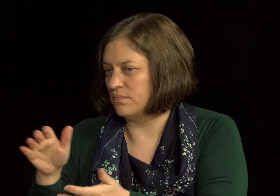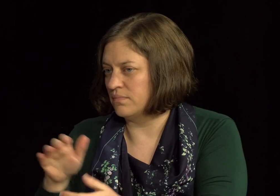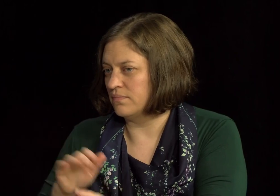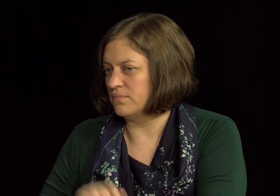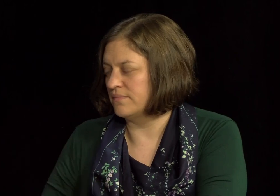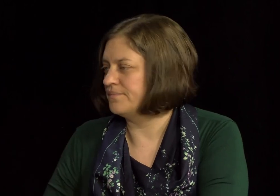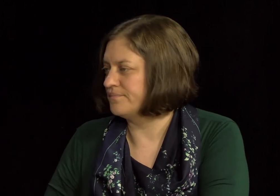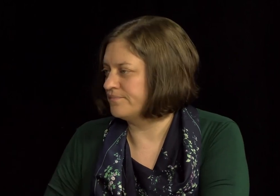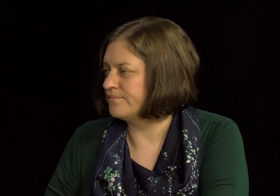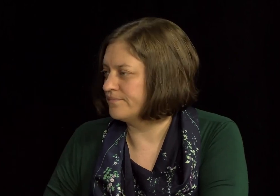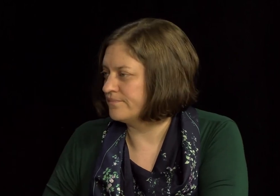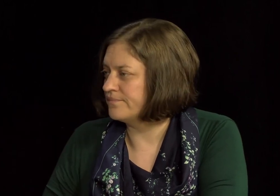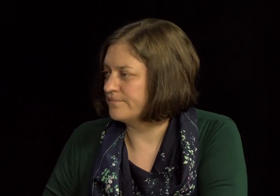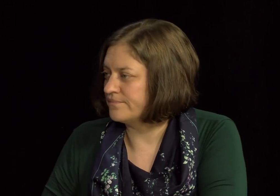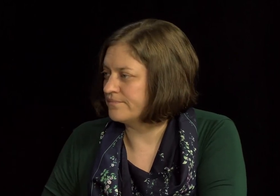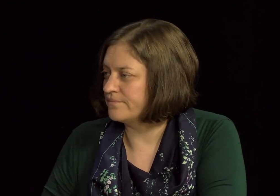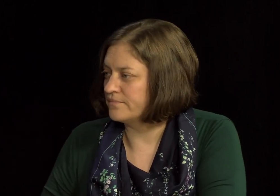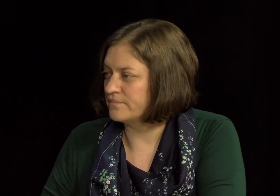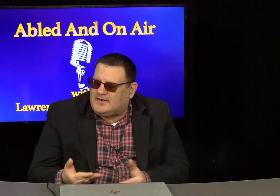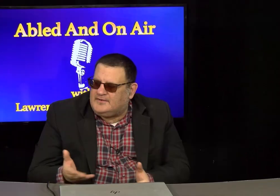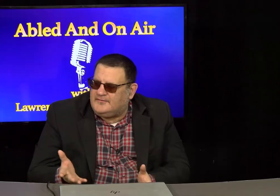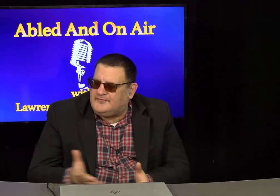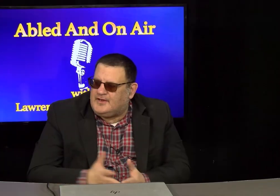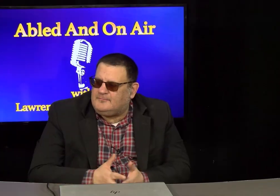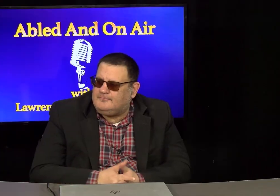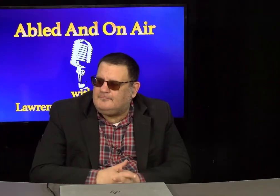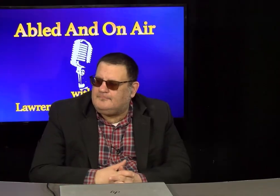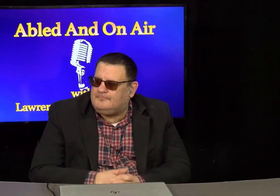legislature. Uh, and what exactly is that? Mm-hmm.